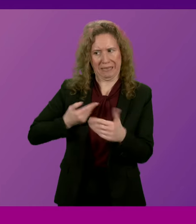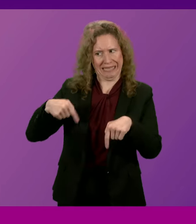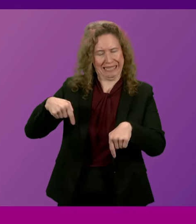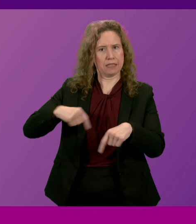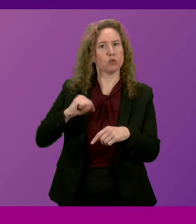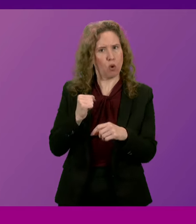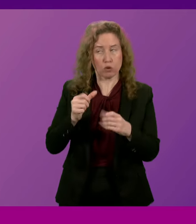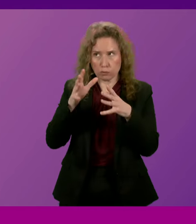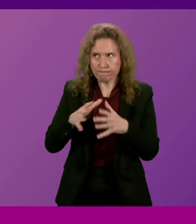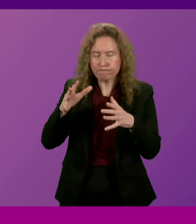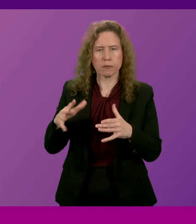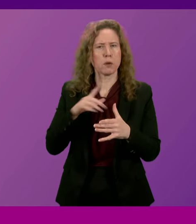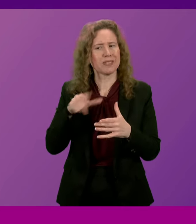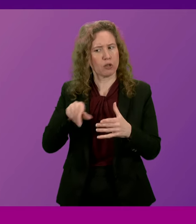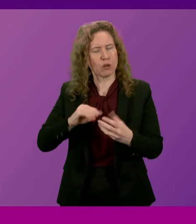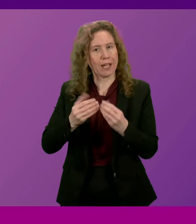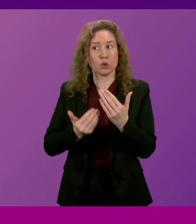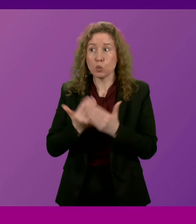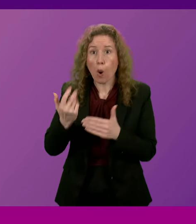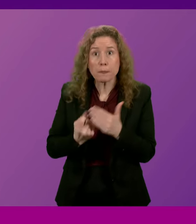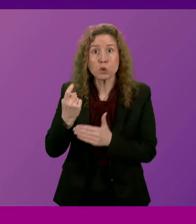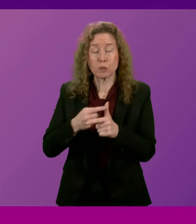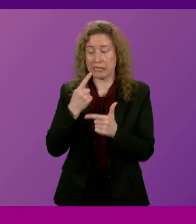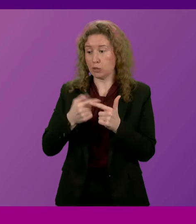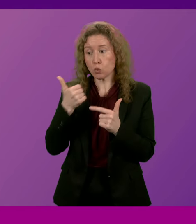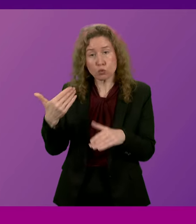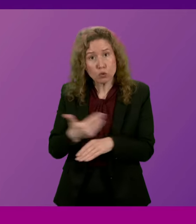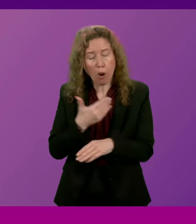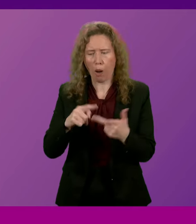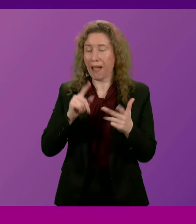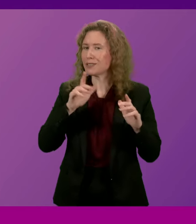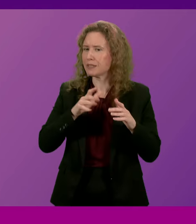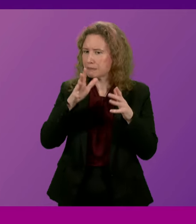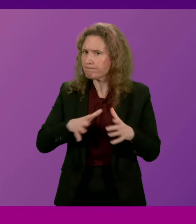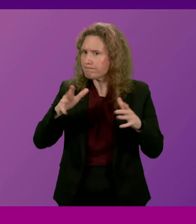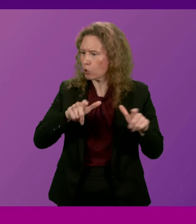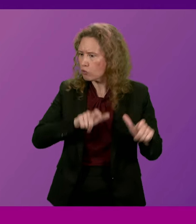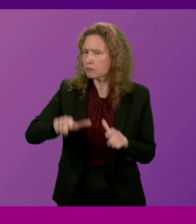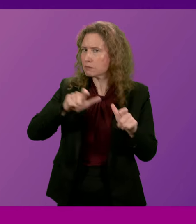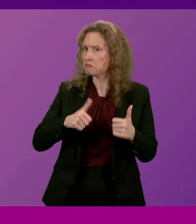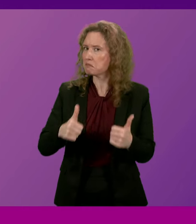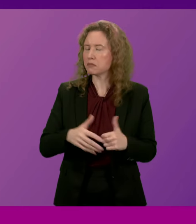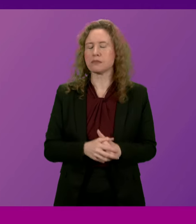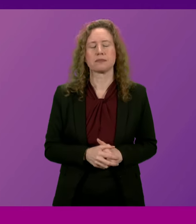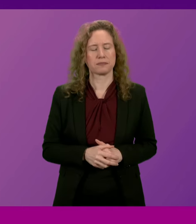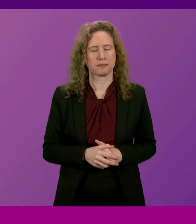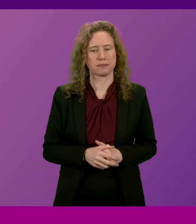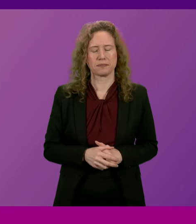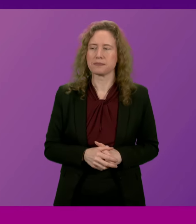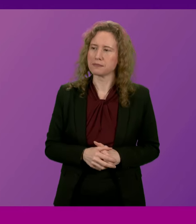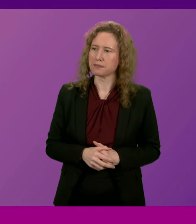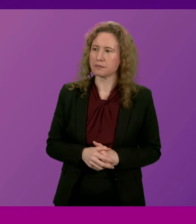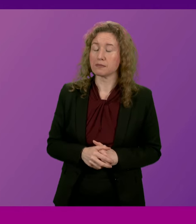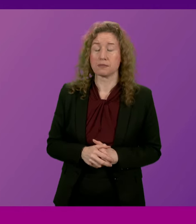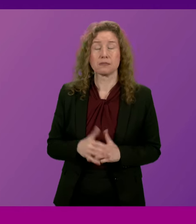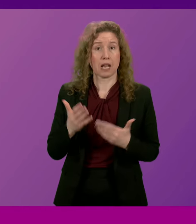develop, creating new opportunities, well-paid jobs and sustainable growth? Mr. Minister. There is a formidable amount of